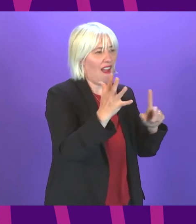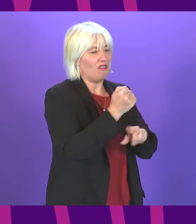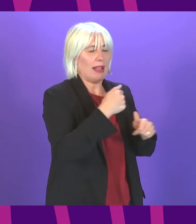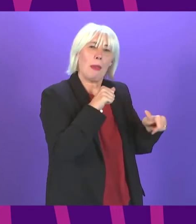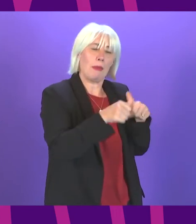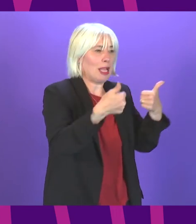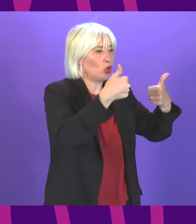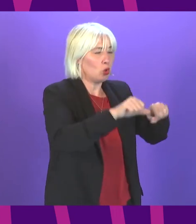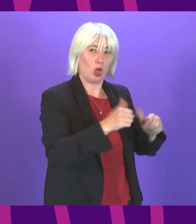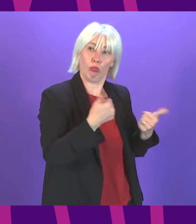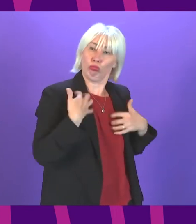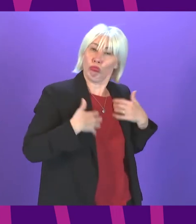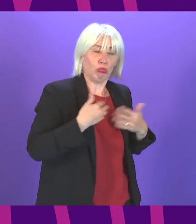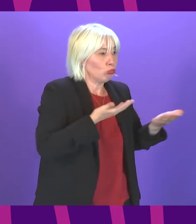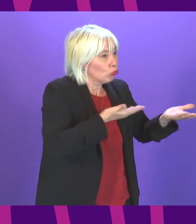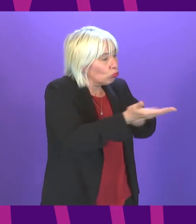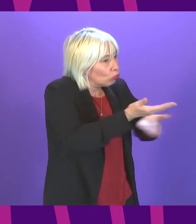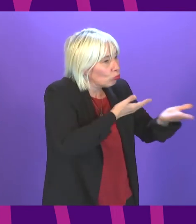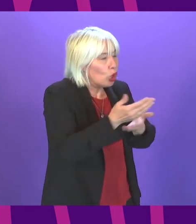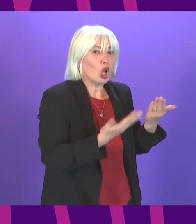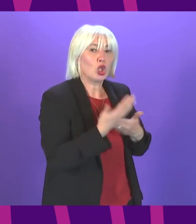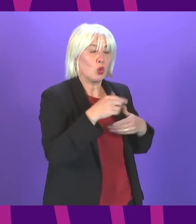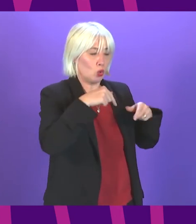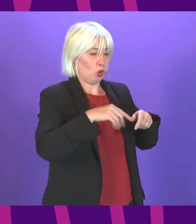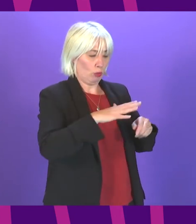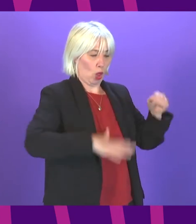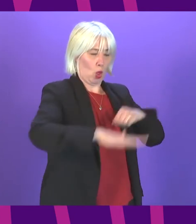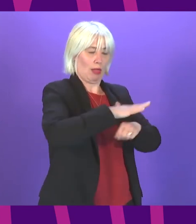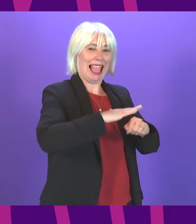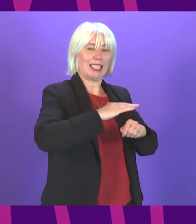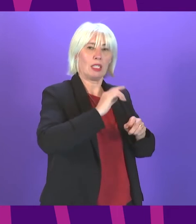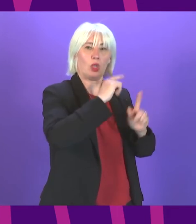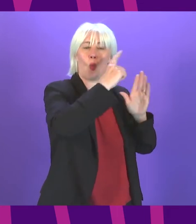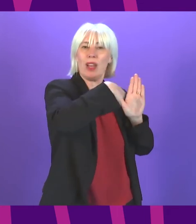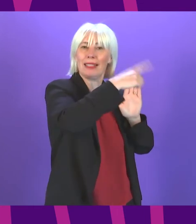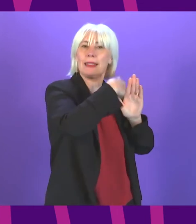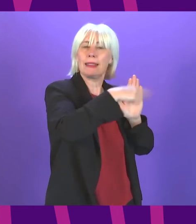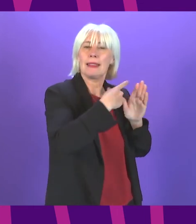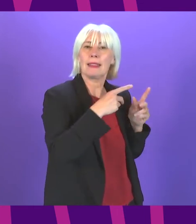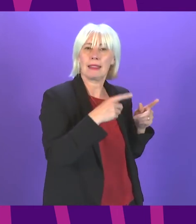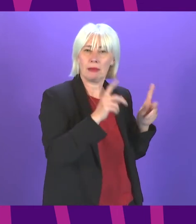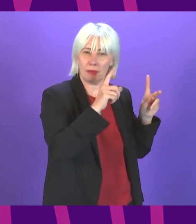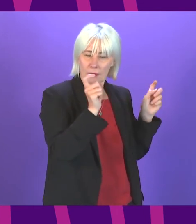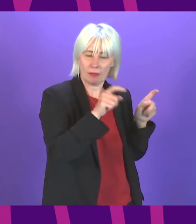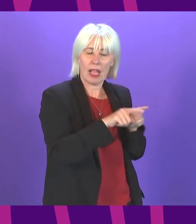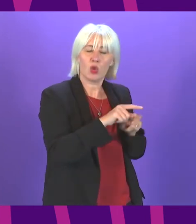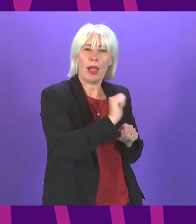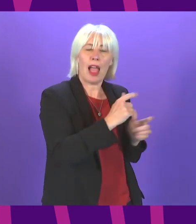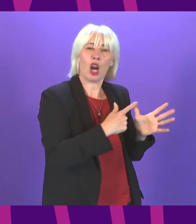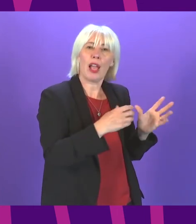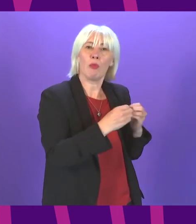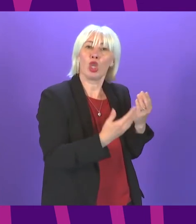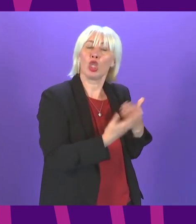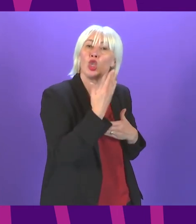forward to the consultation on a new onshore wind policy statement Argyllam Butte holds another very important natural asset